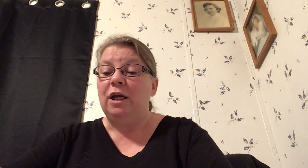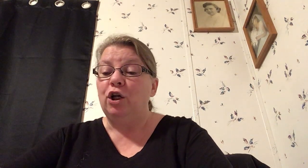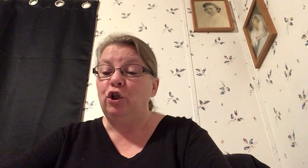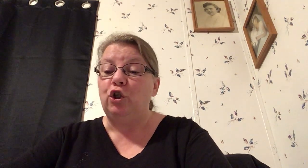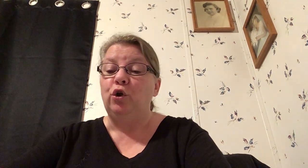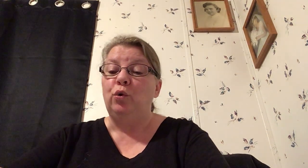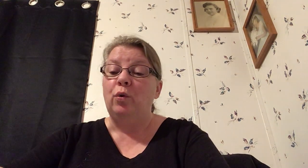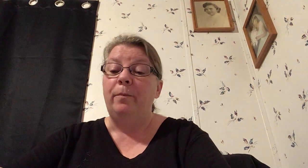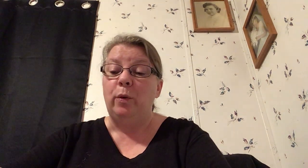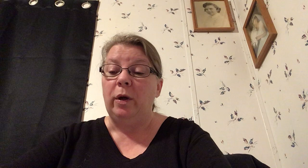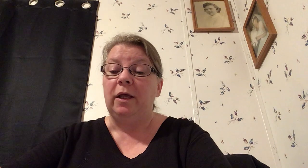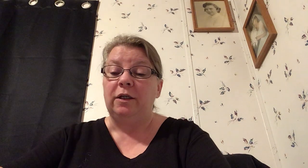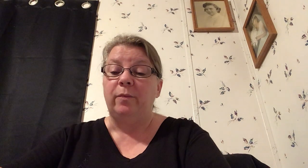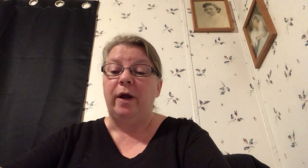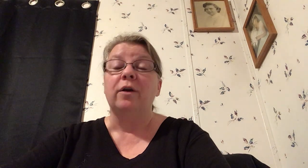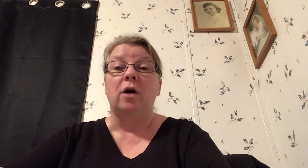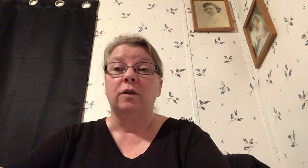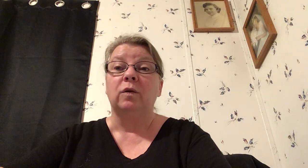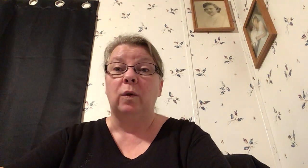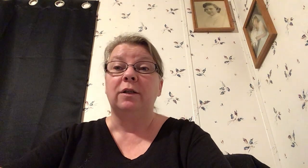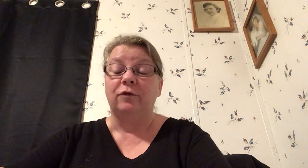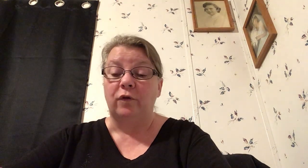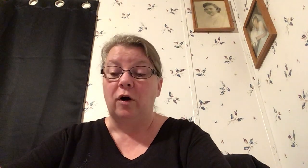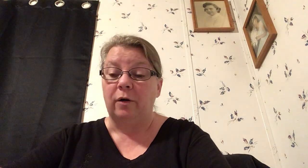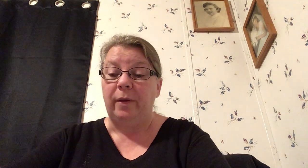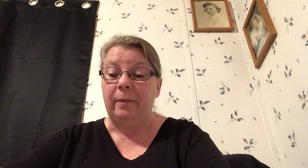to be willing to bear the consequences for our commitment